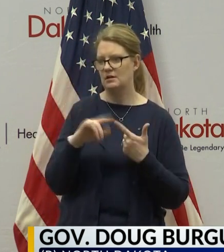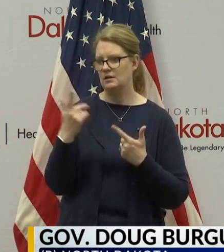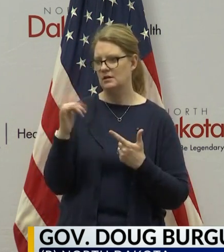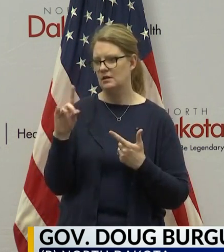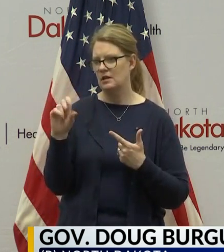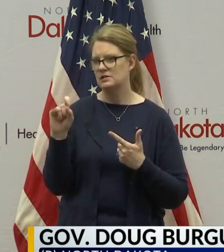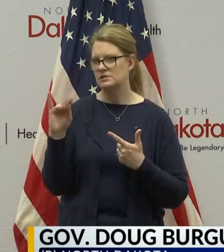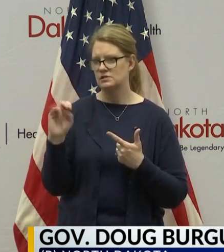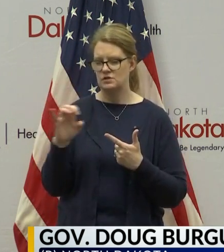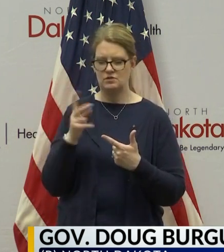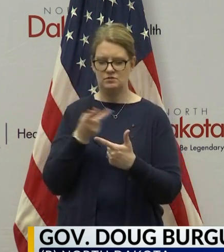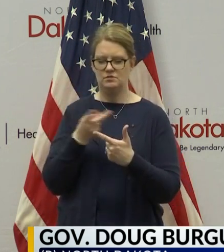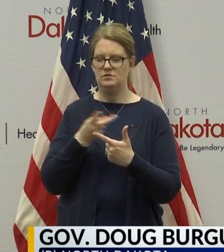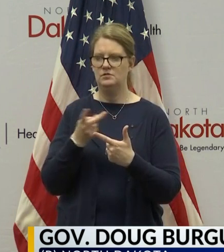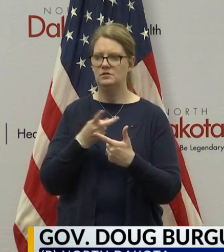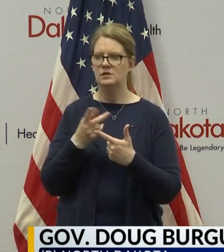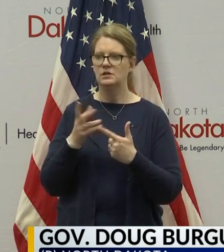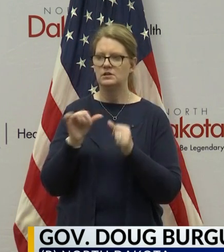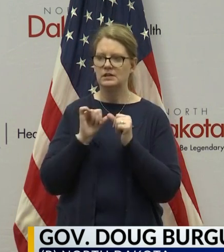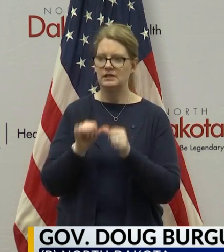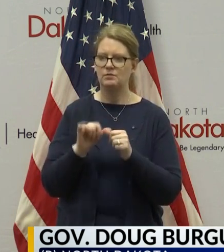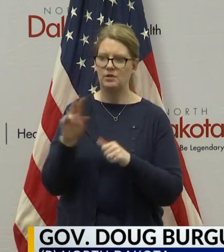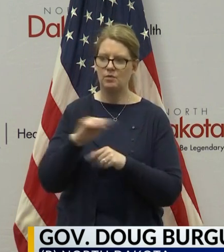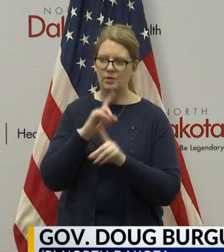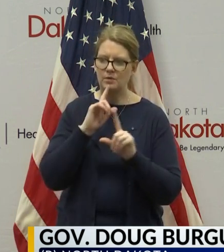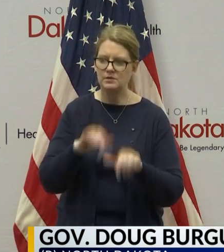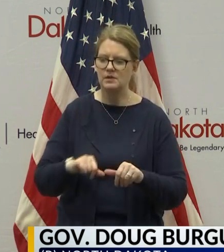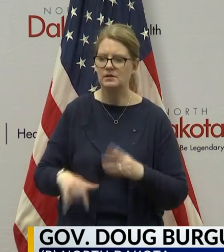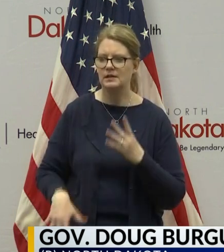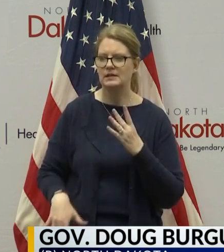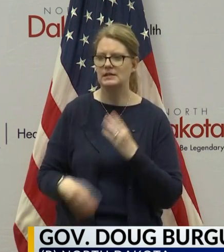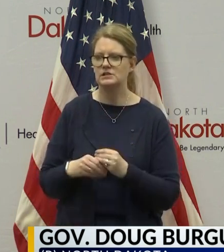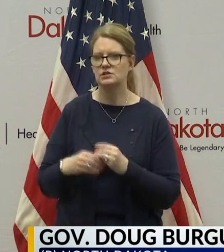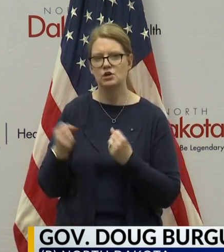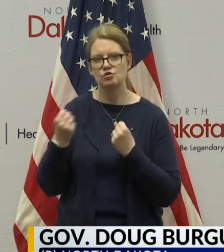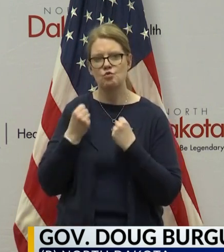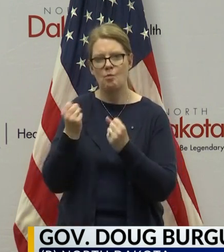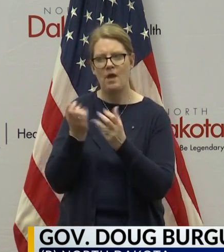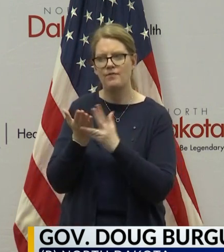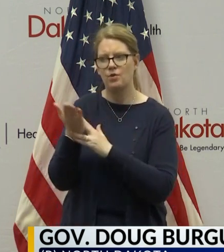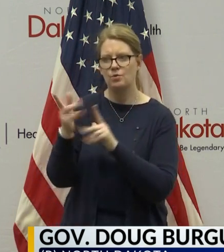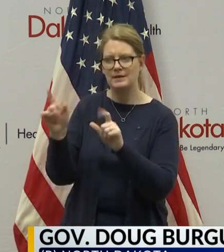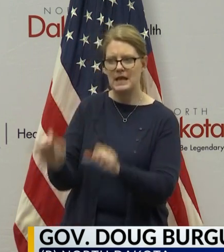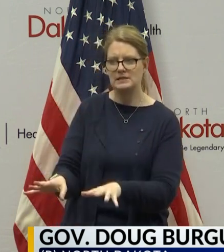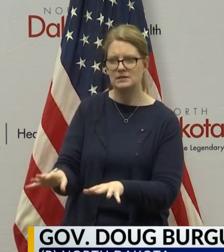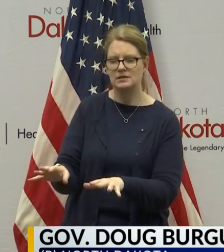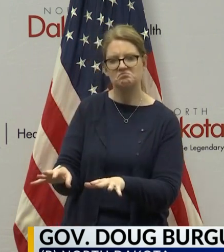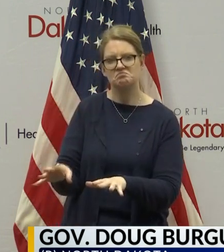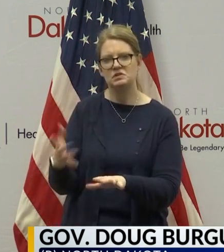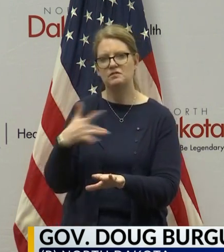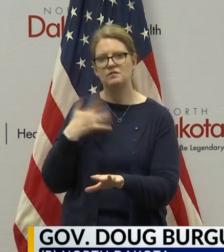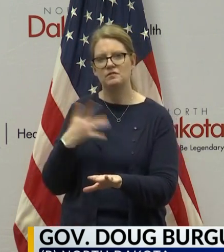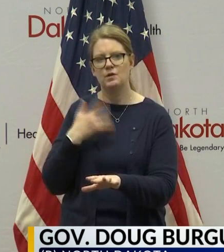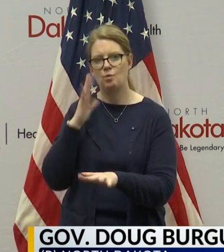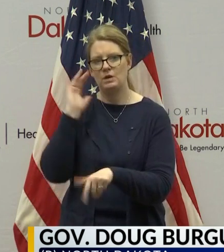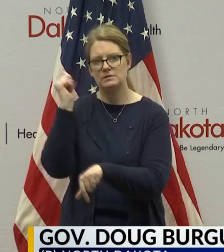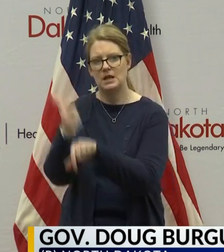used to shape the North Dakota response going forward and how many additional drive-through testing operations do you anticipate?